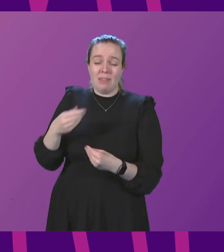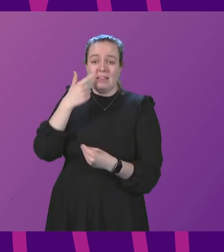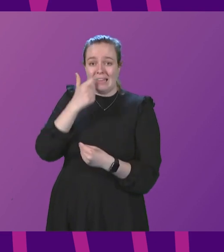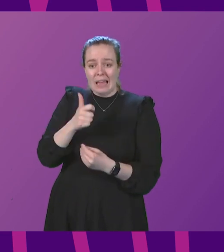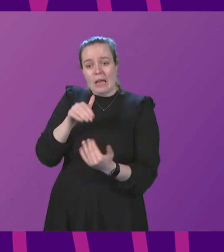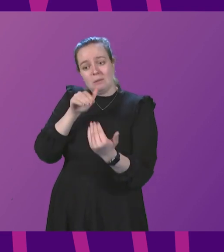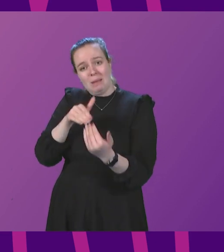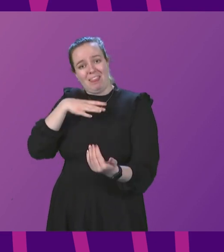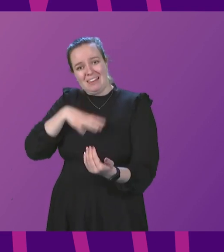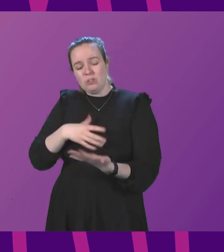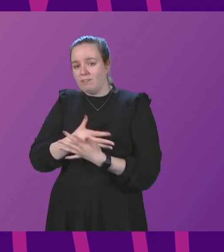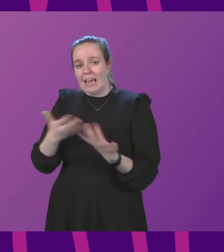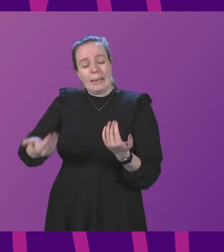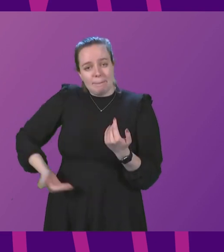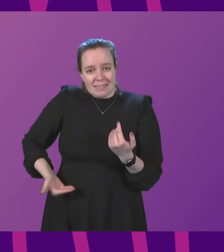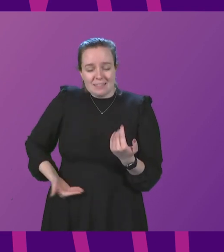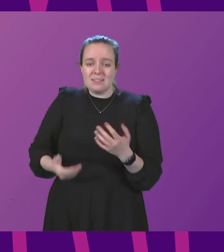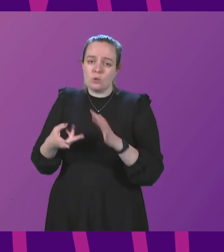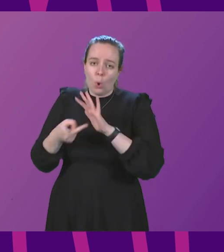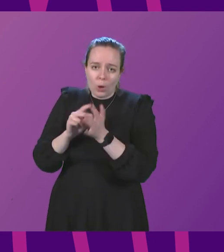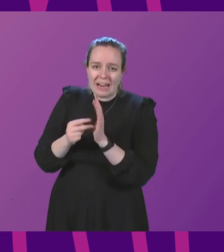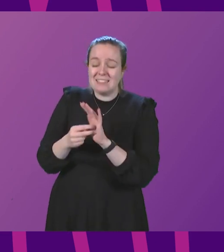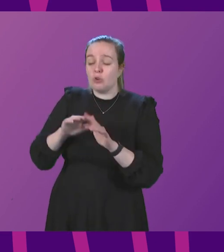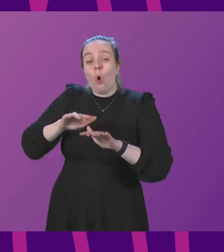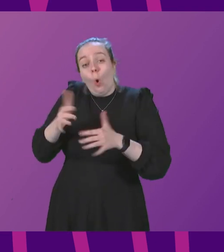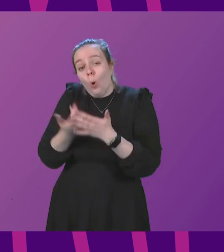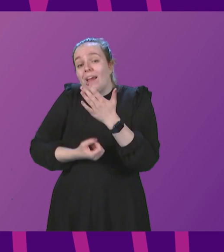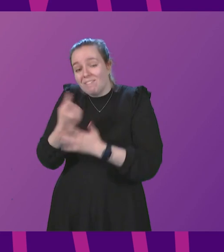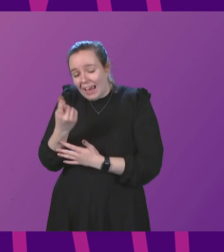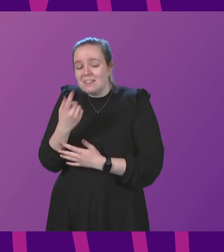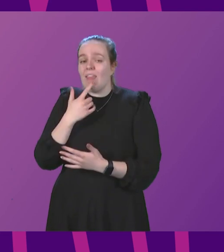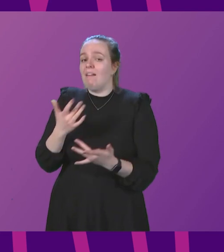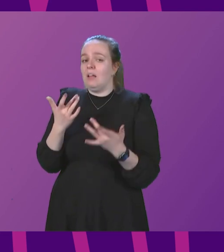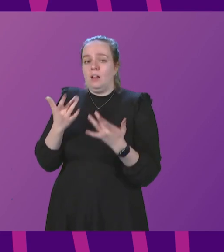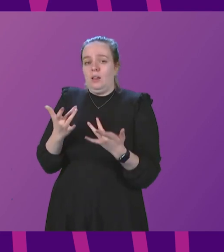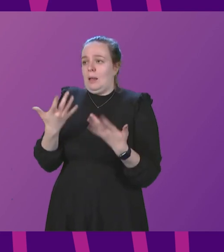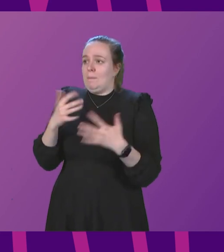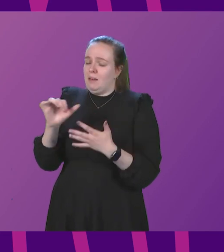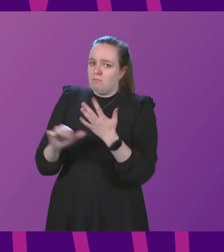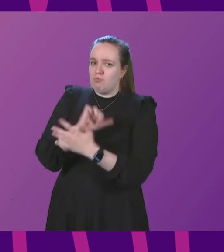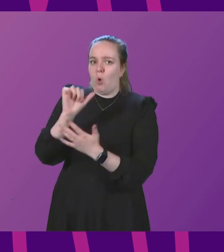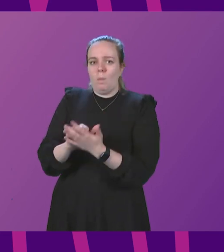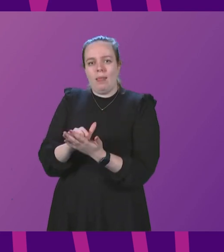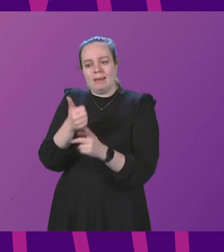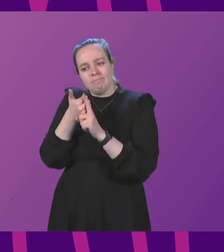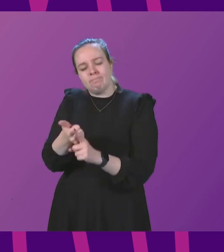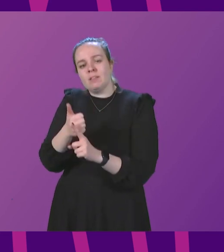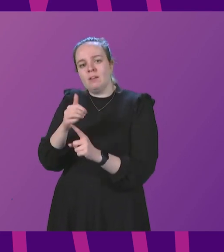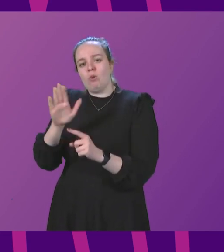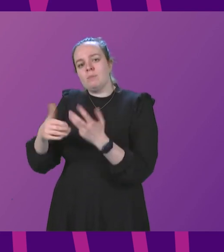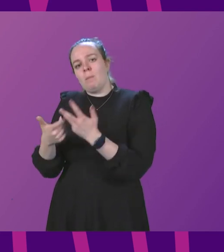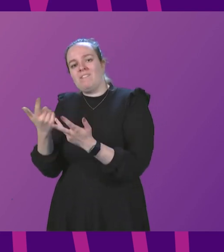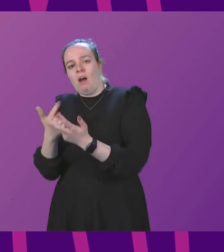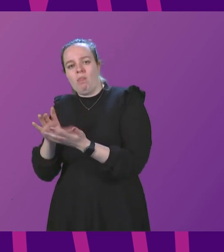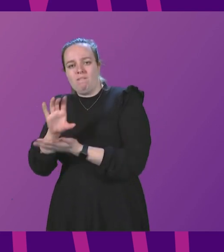meet the needs of any businesses organisations or events that have not been properly catered for by some of the other funding